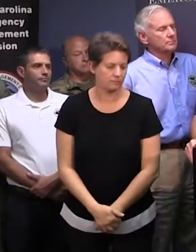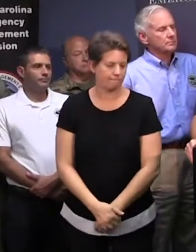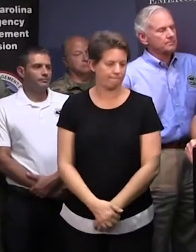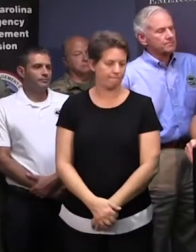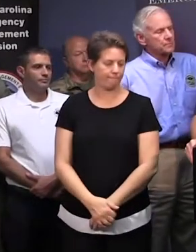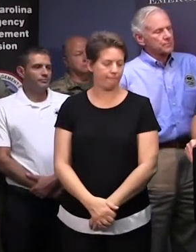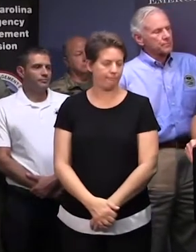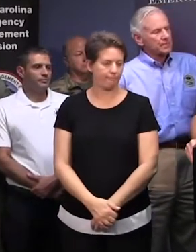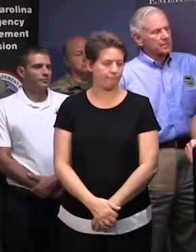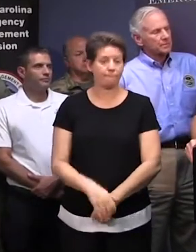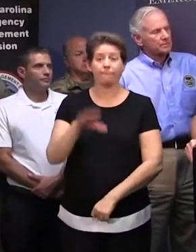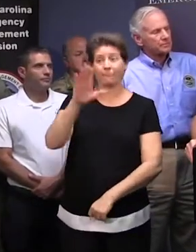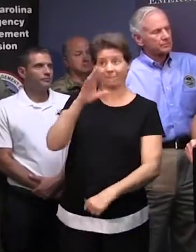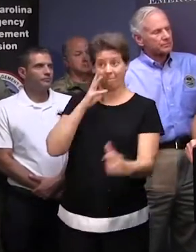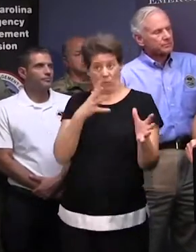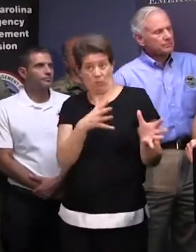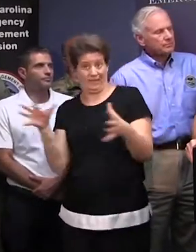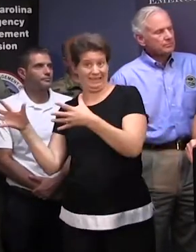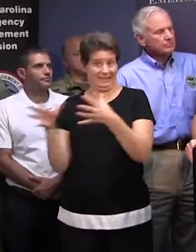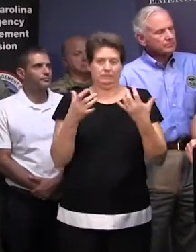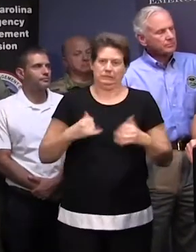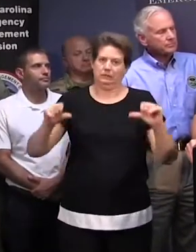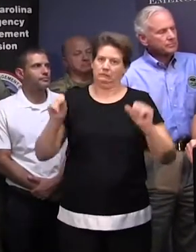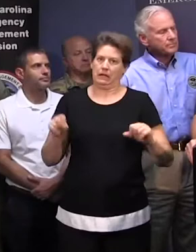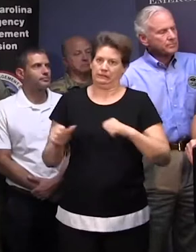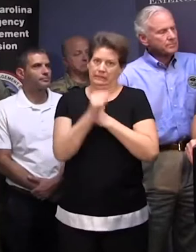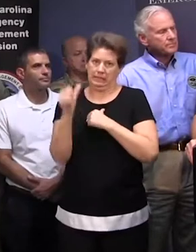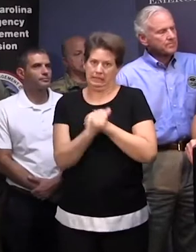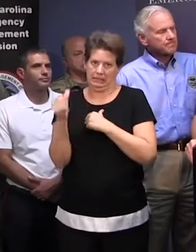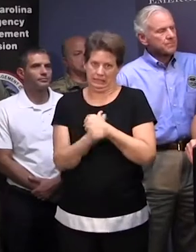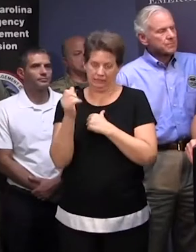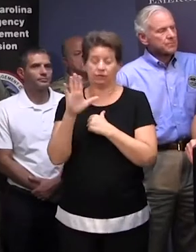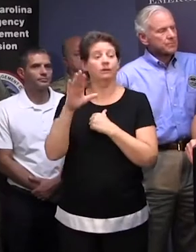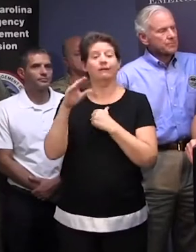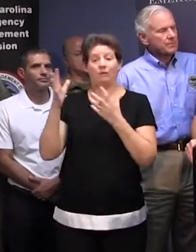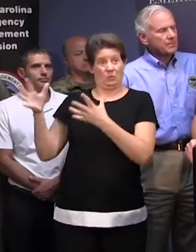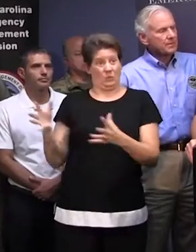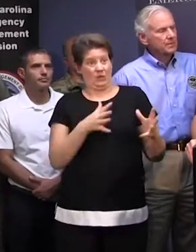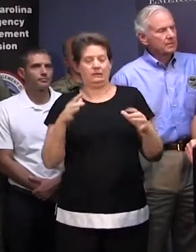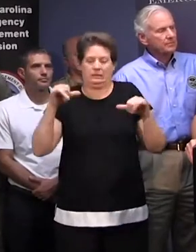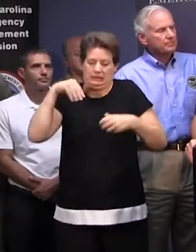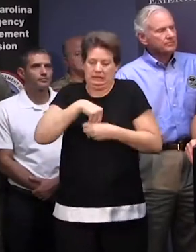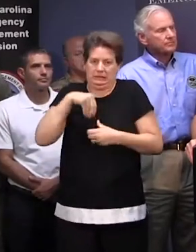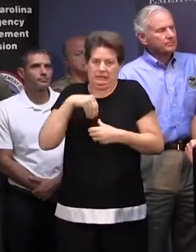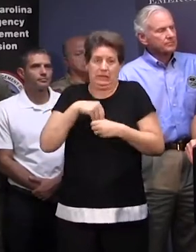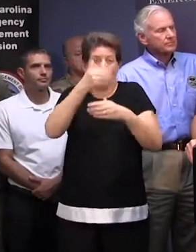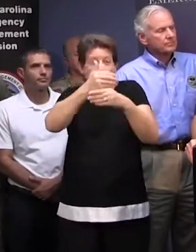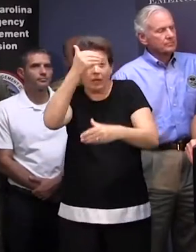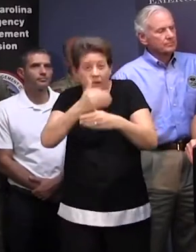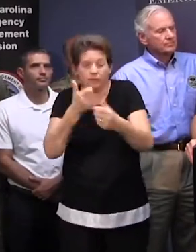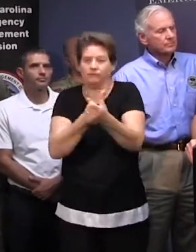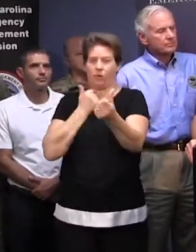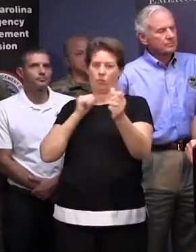that in terms of the wind danger that we still have here is staying indoors during the storm and away from the windows and glass